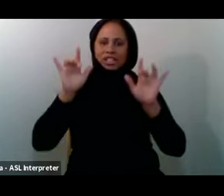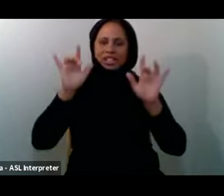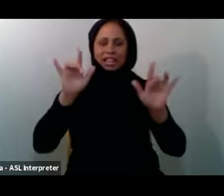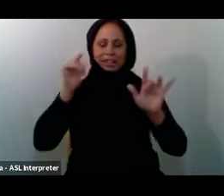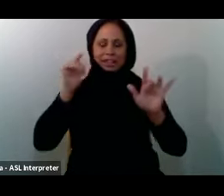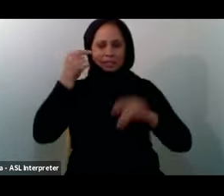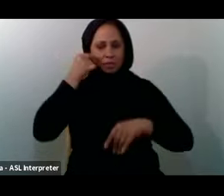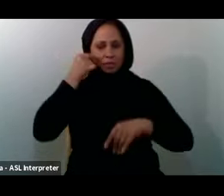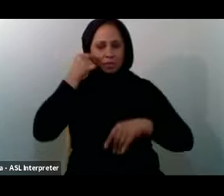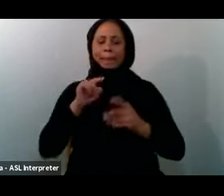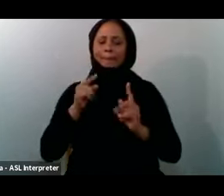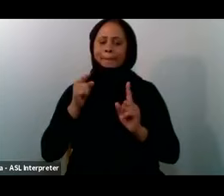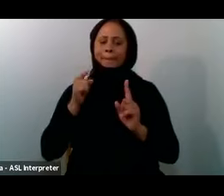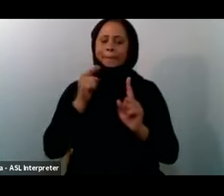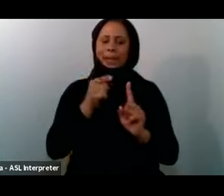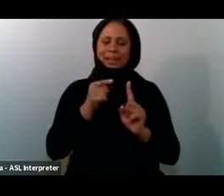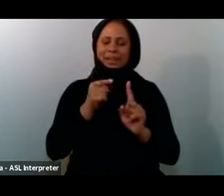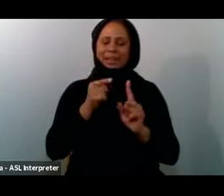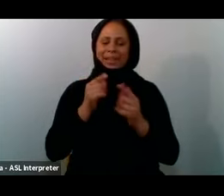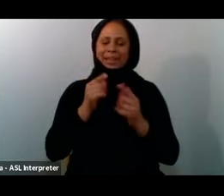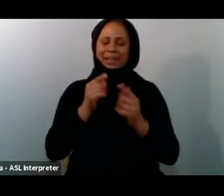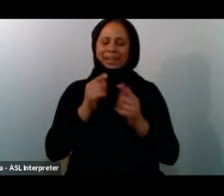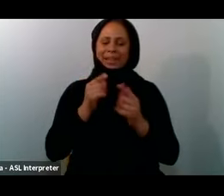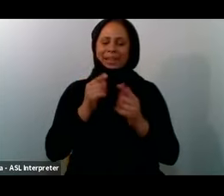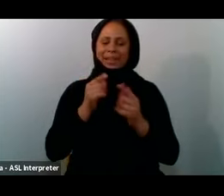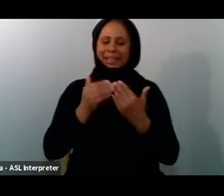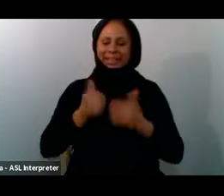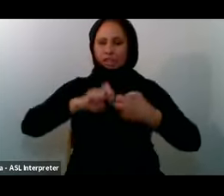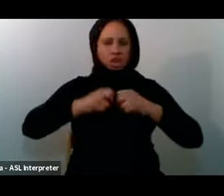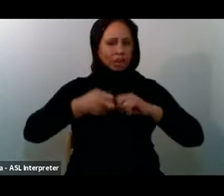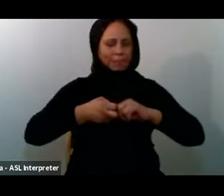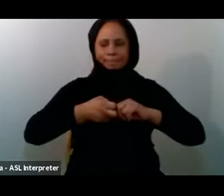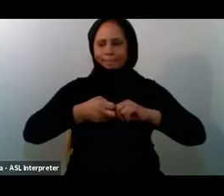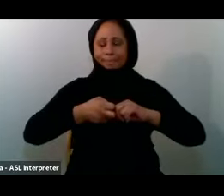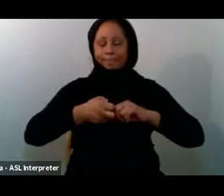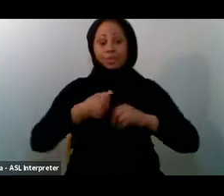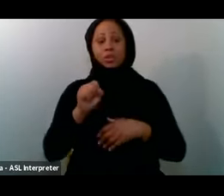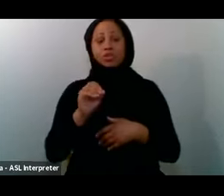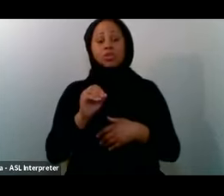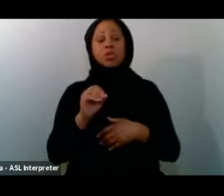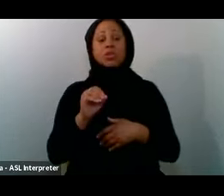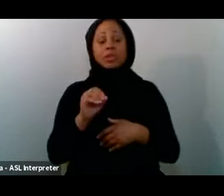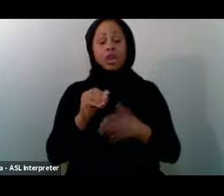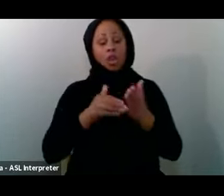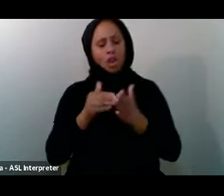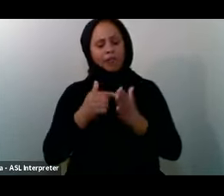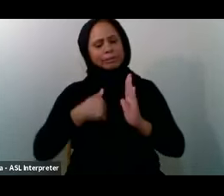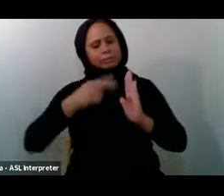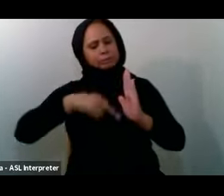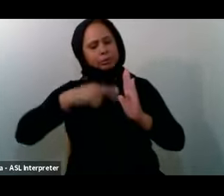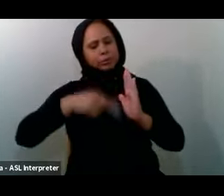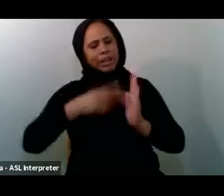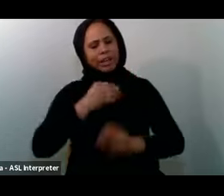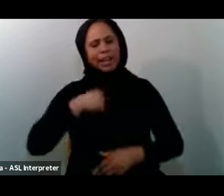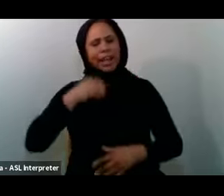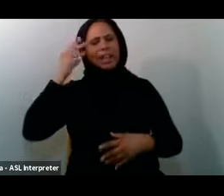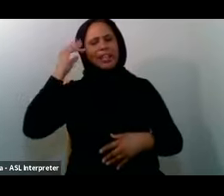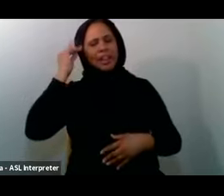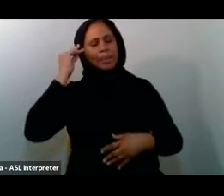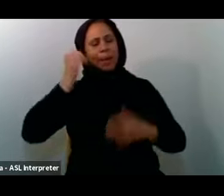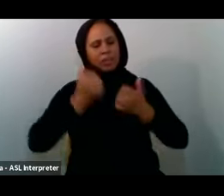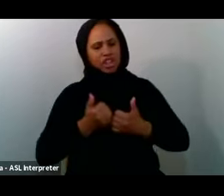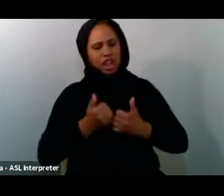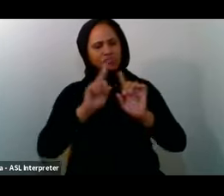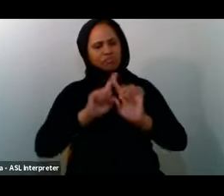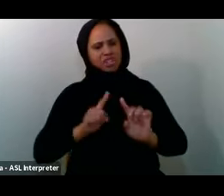to be a difficulty for you So a lot of times I reflect over this And I think about the challenges that we all face in life The different challenges that we